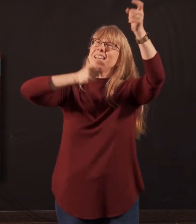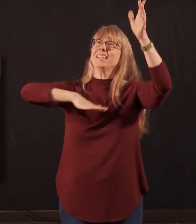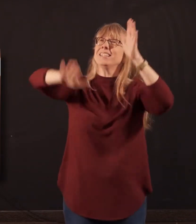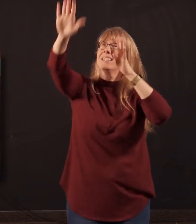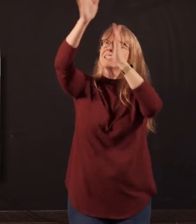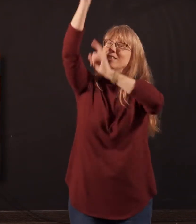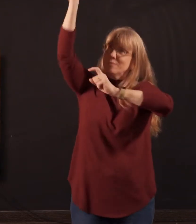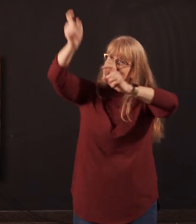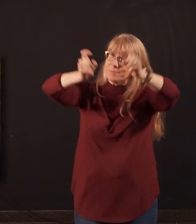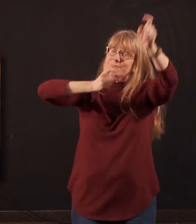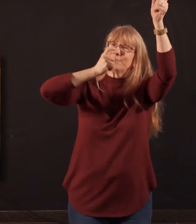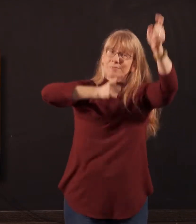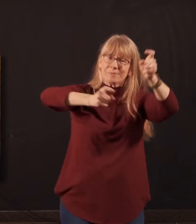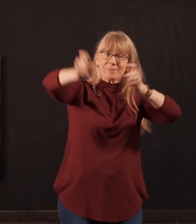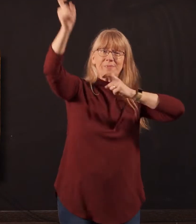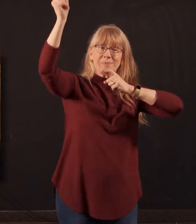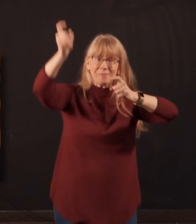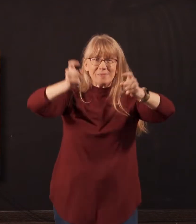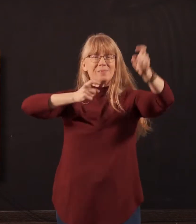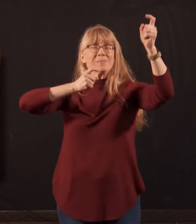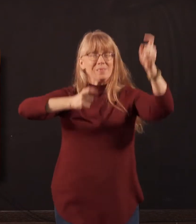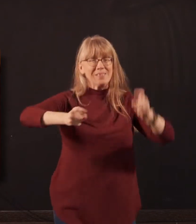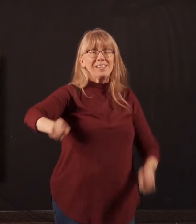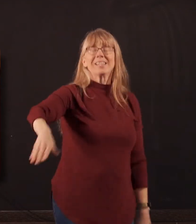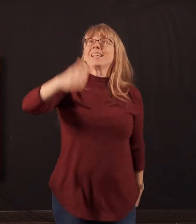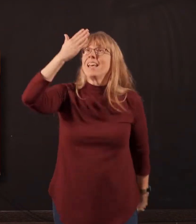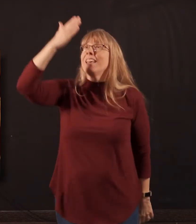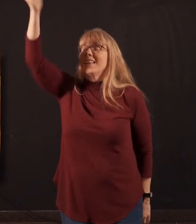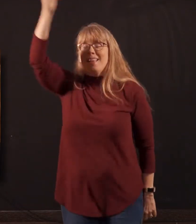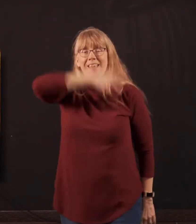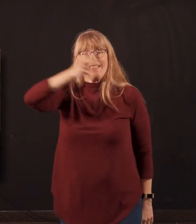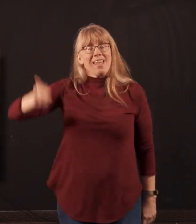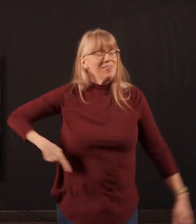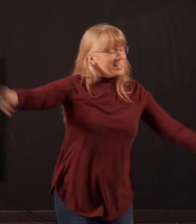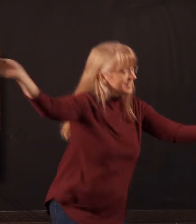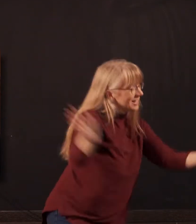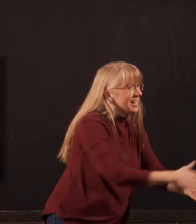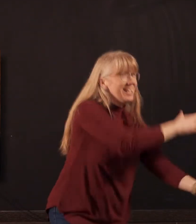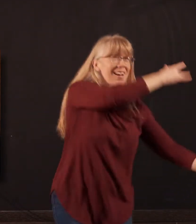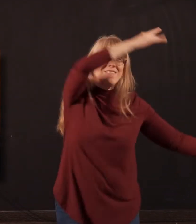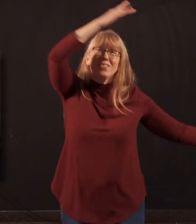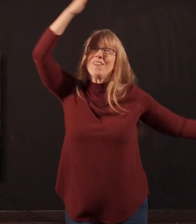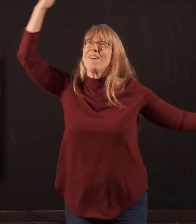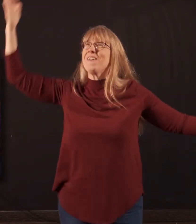of There is a King of glory.